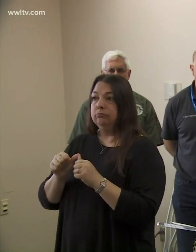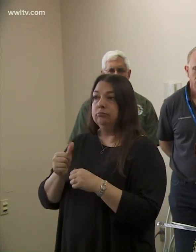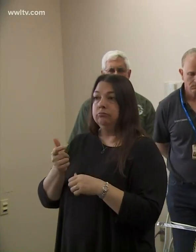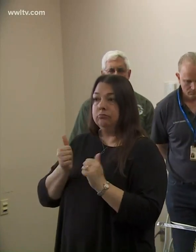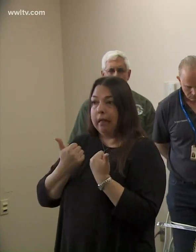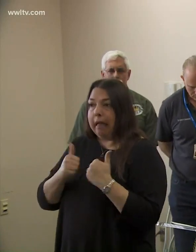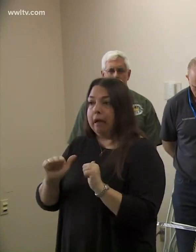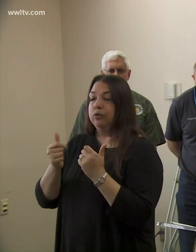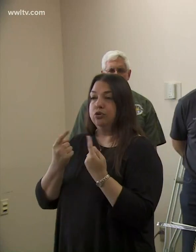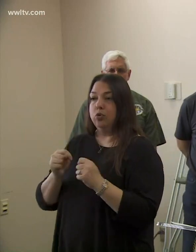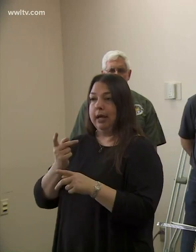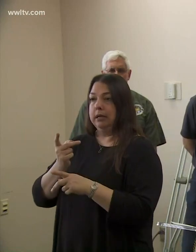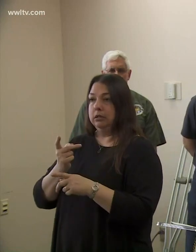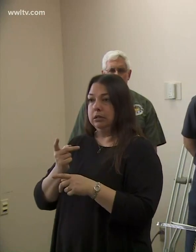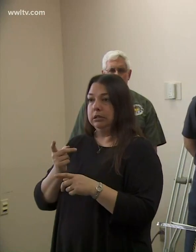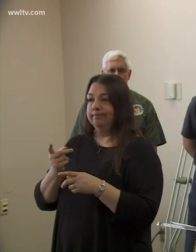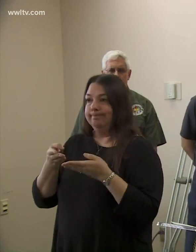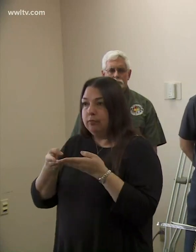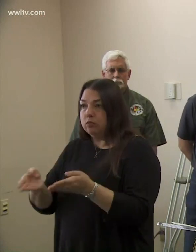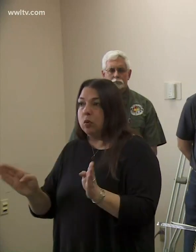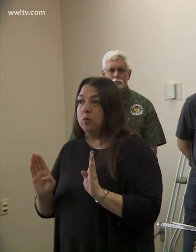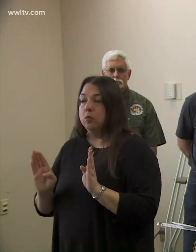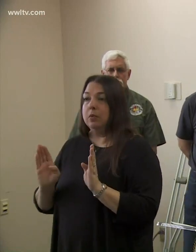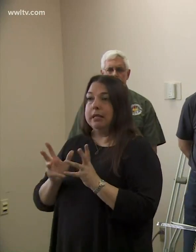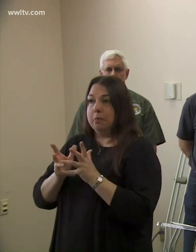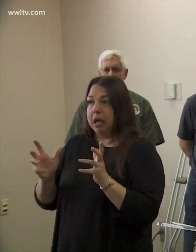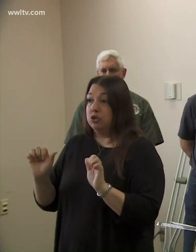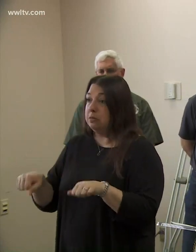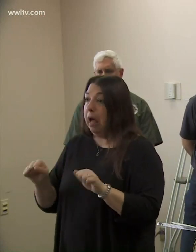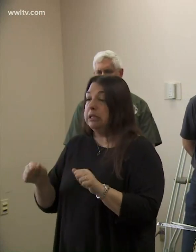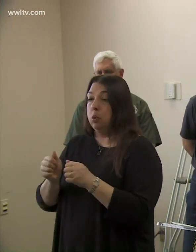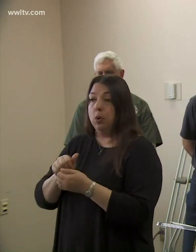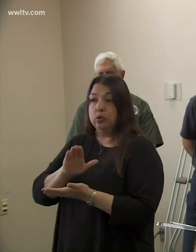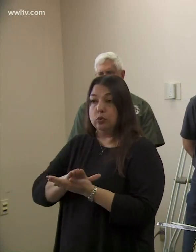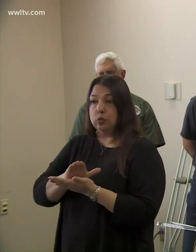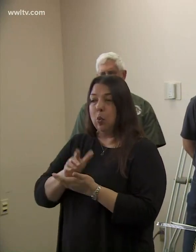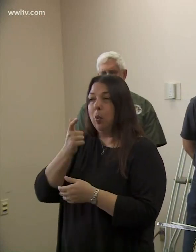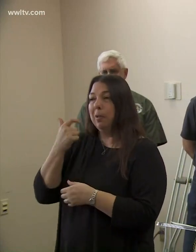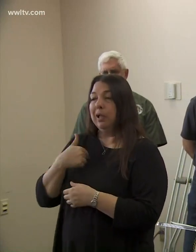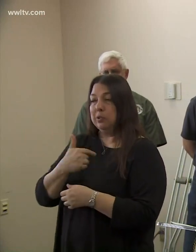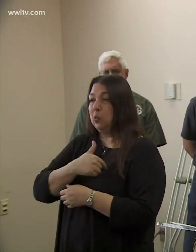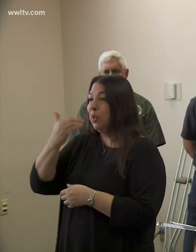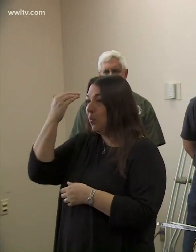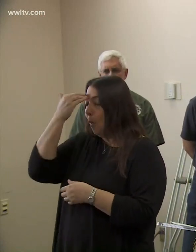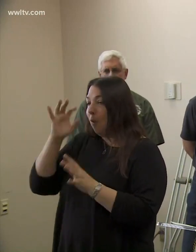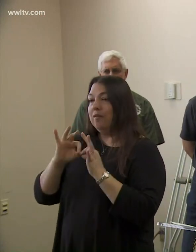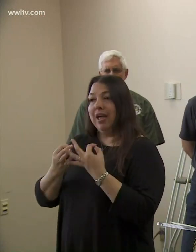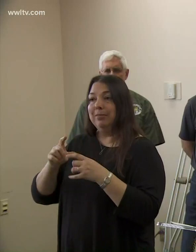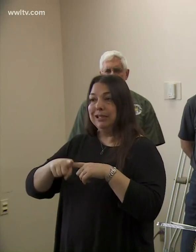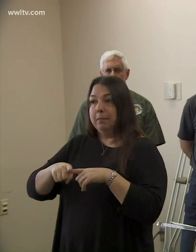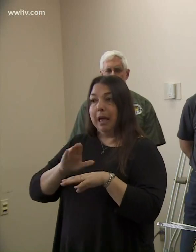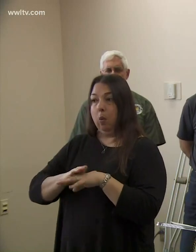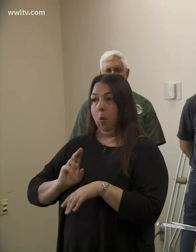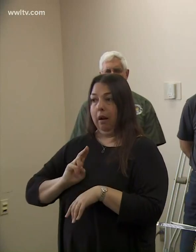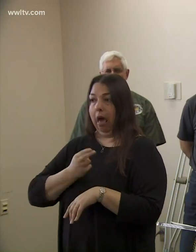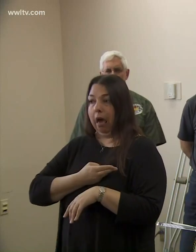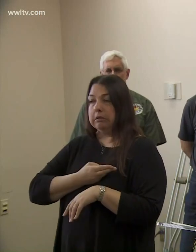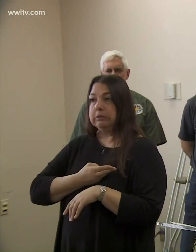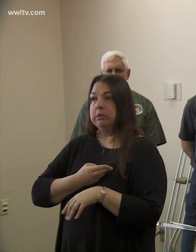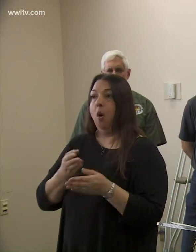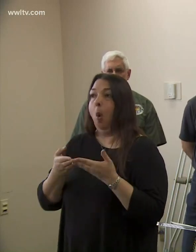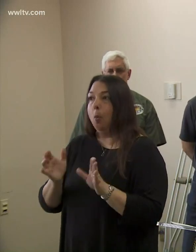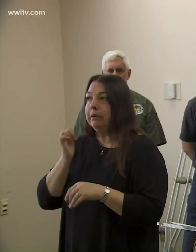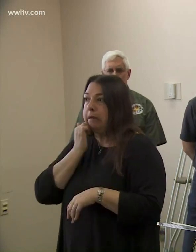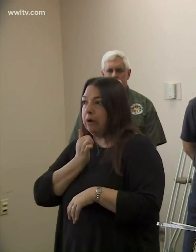through this process, trying to keep our doors open, uh, as long as possible, uh, because we know that families depend on us, uh, to be